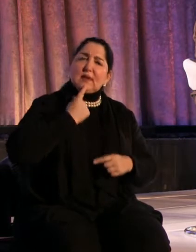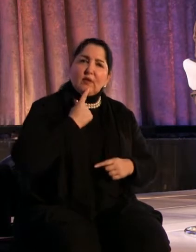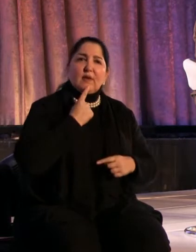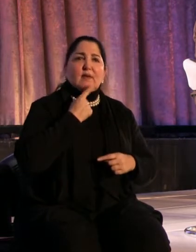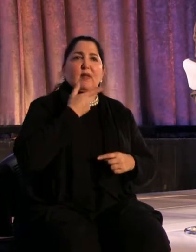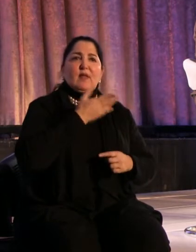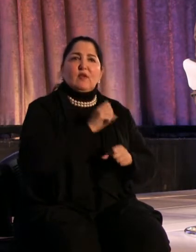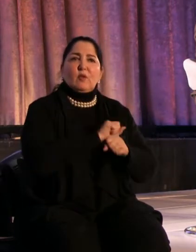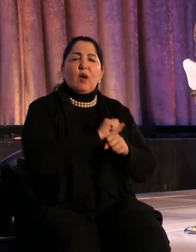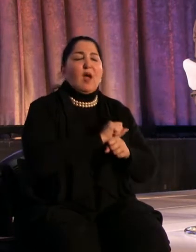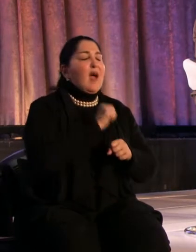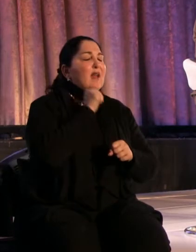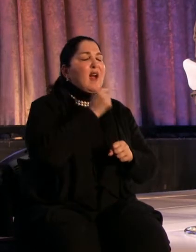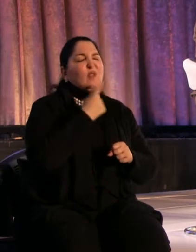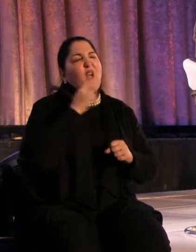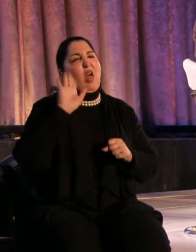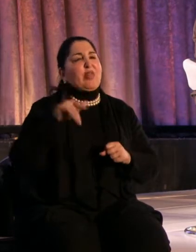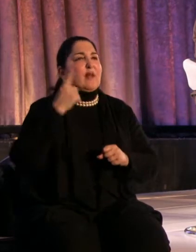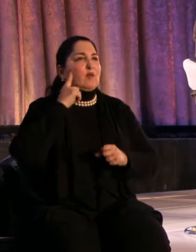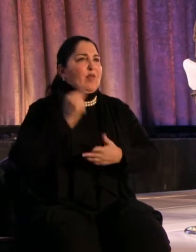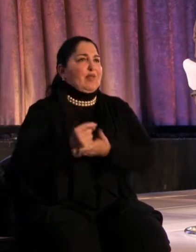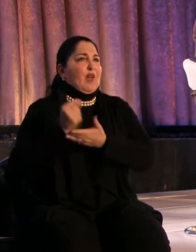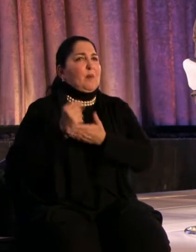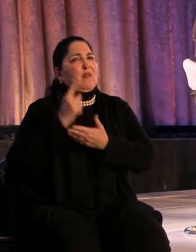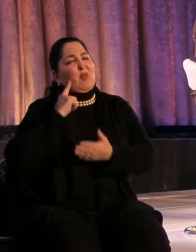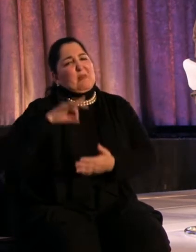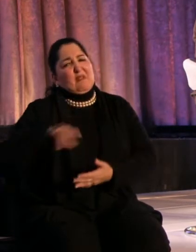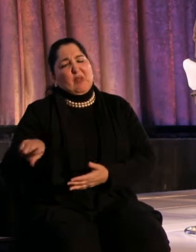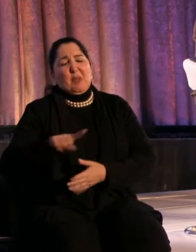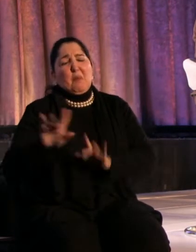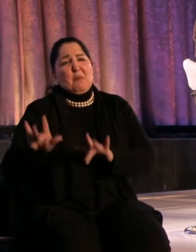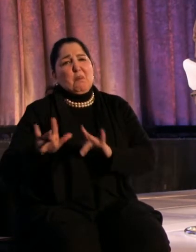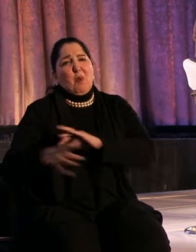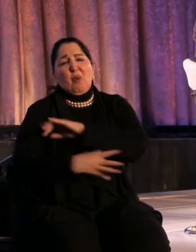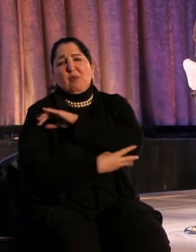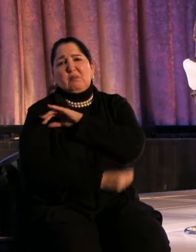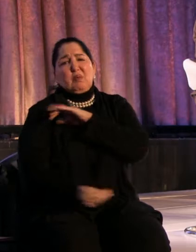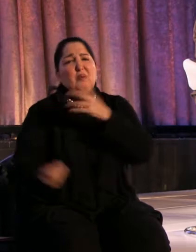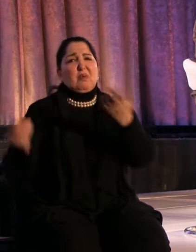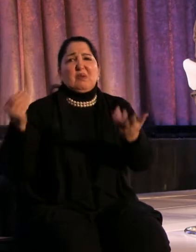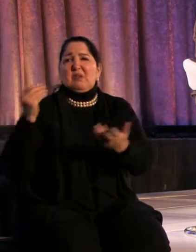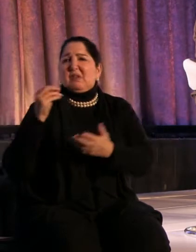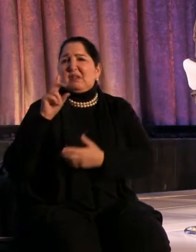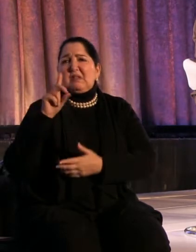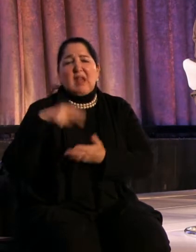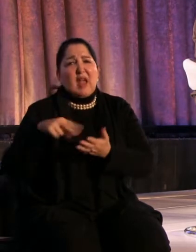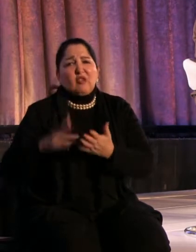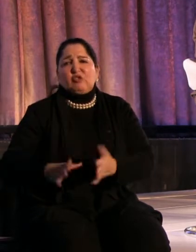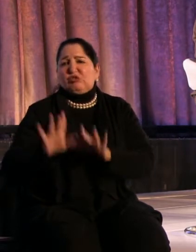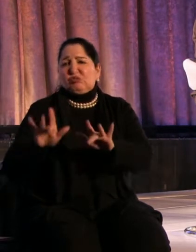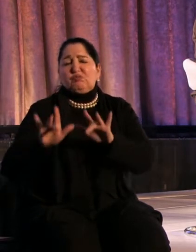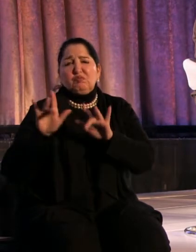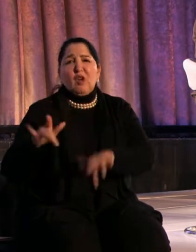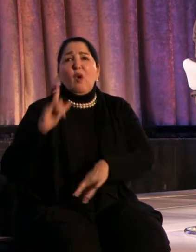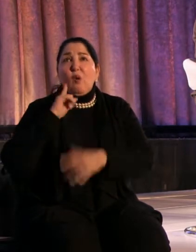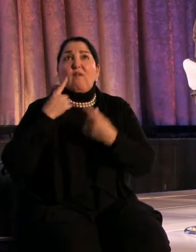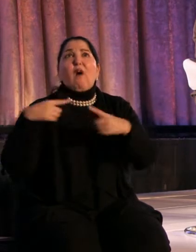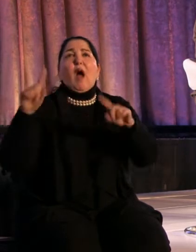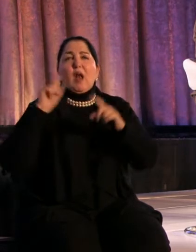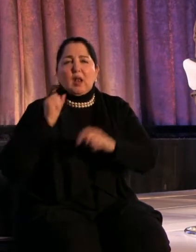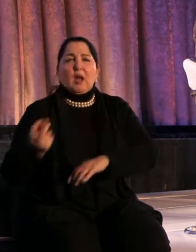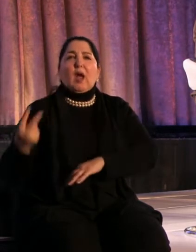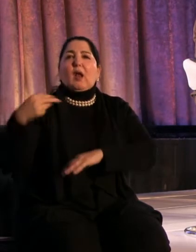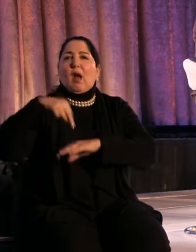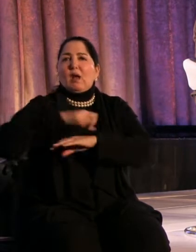therapeutic work for the benefit of those poor disabled dancers who finally get the chance to be on stage, but rather as